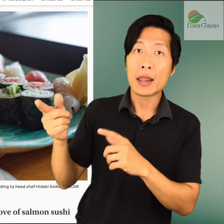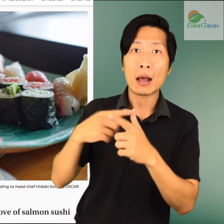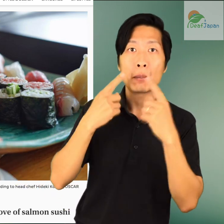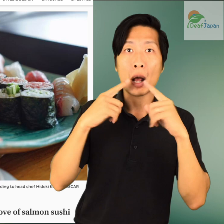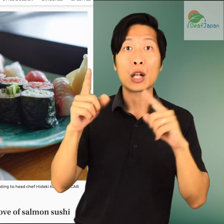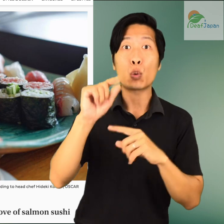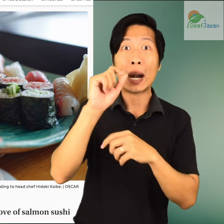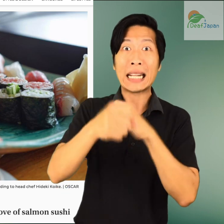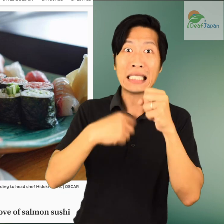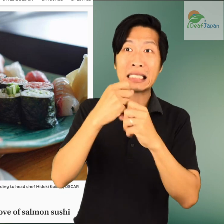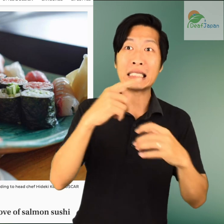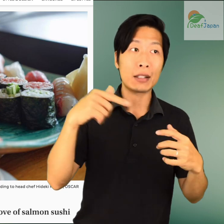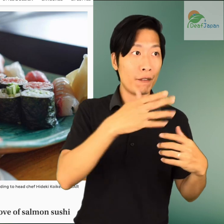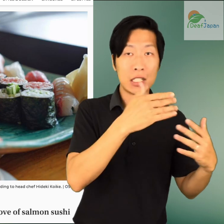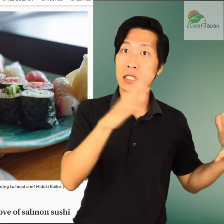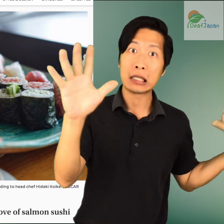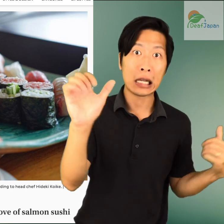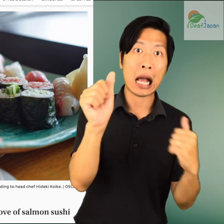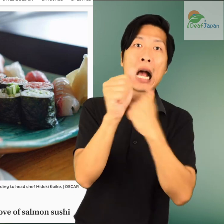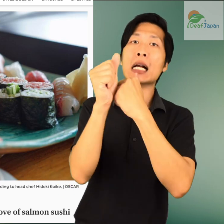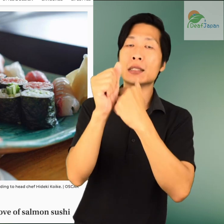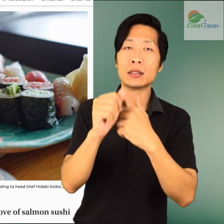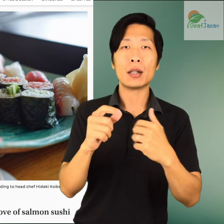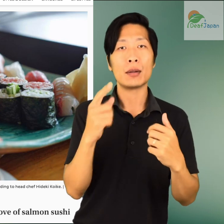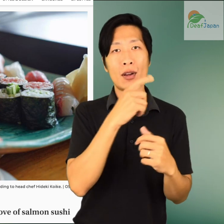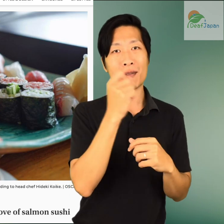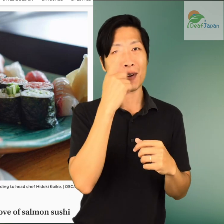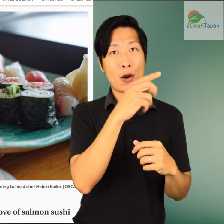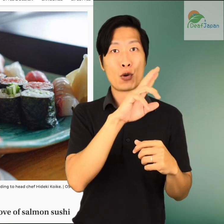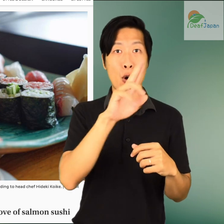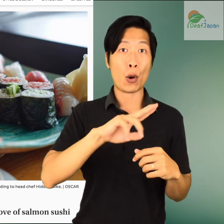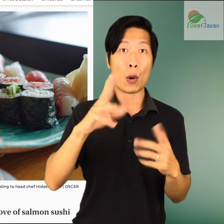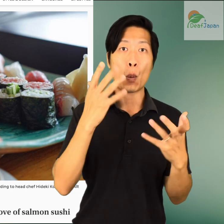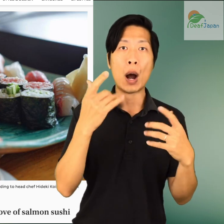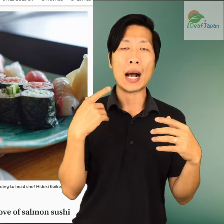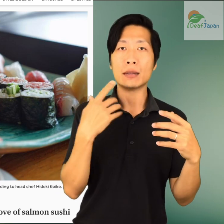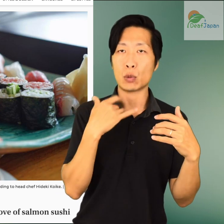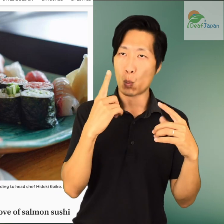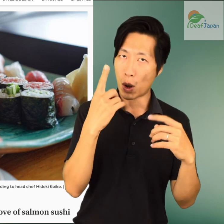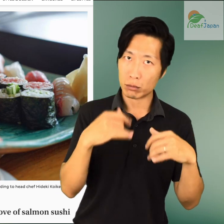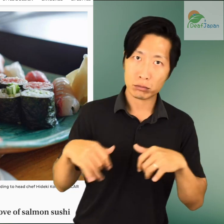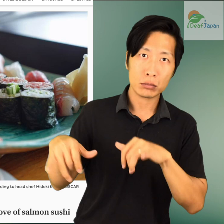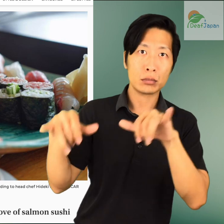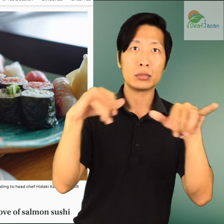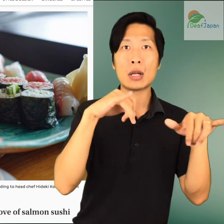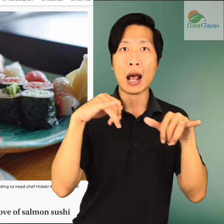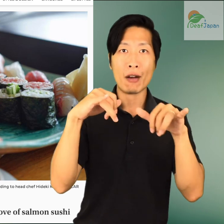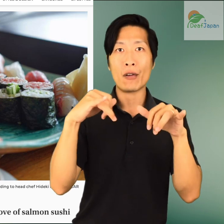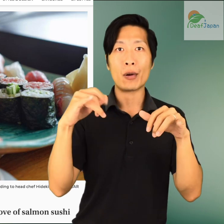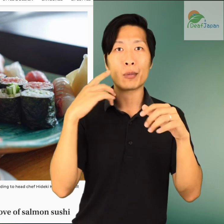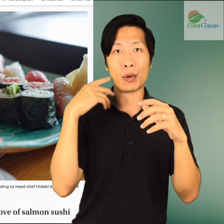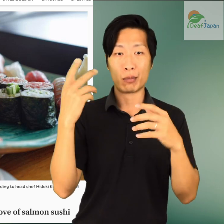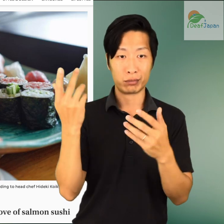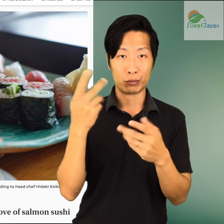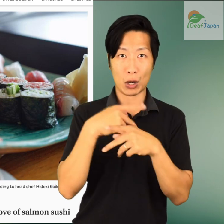The industry wanted one standardized product that could be sold in Japan as easily as it could be in Denmark.